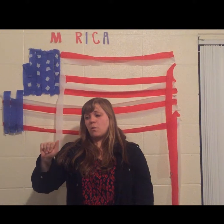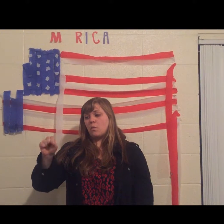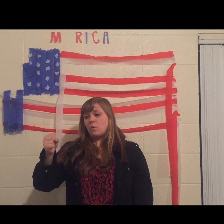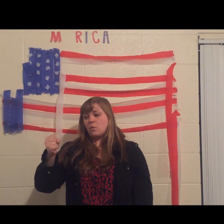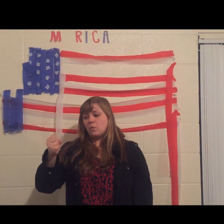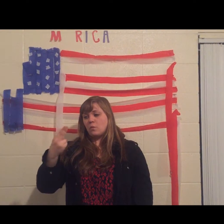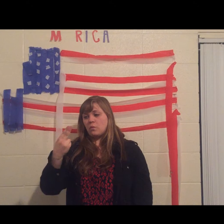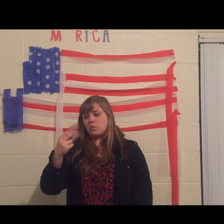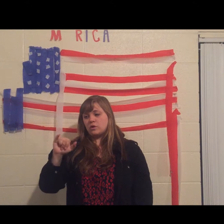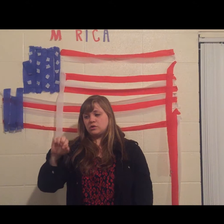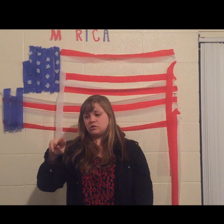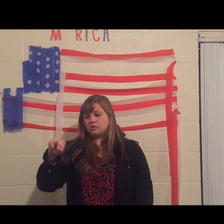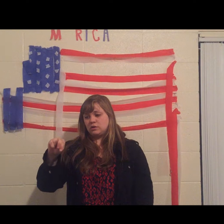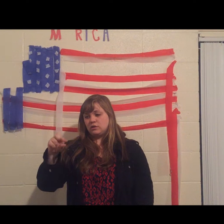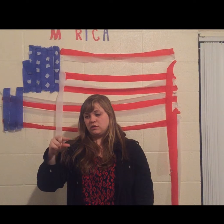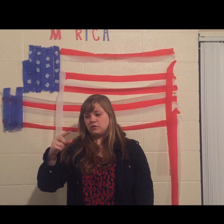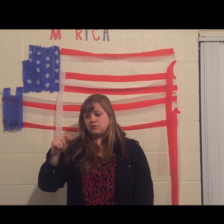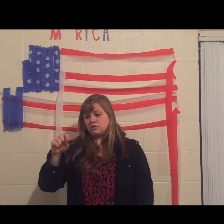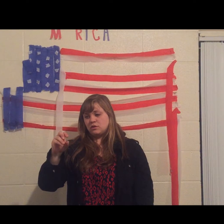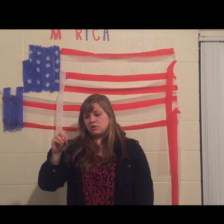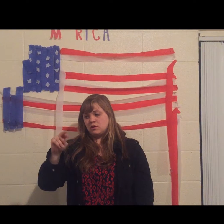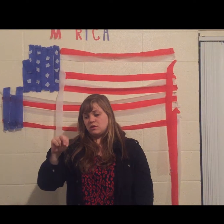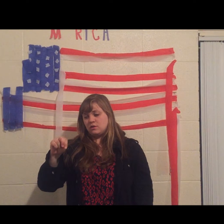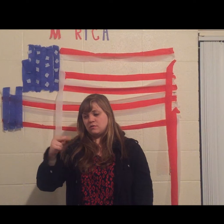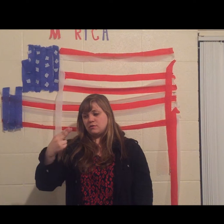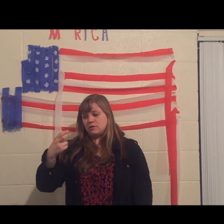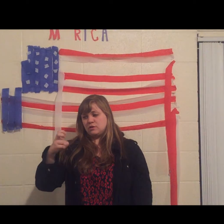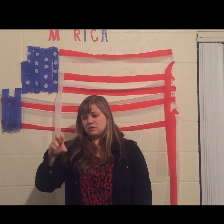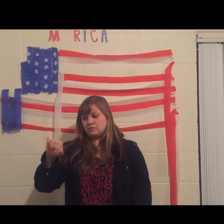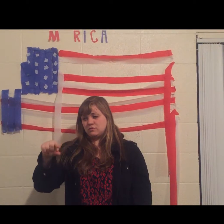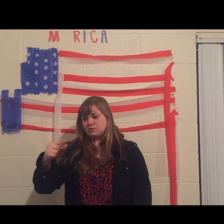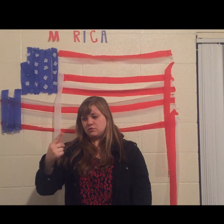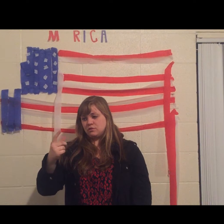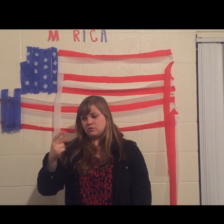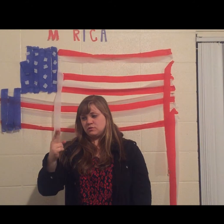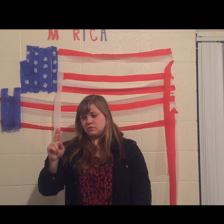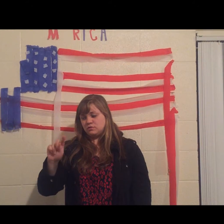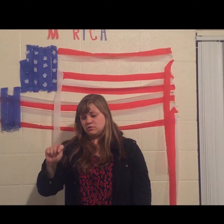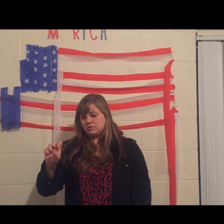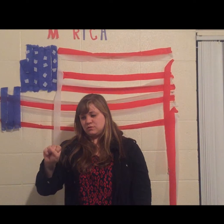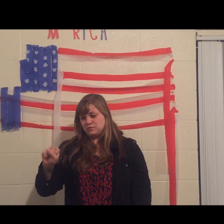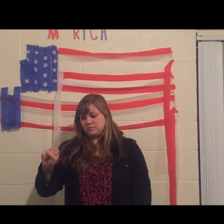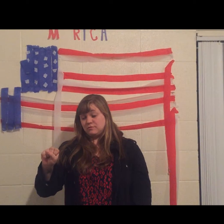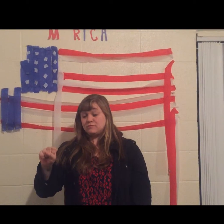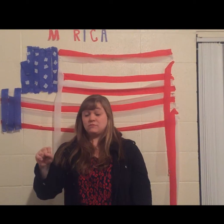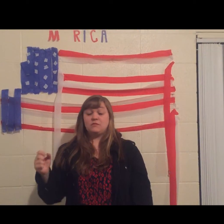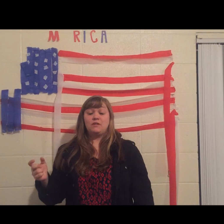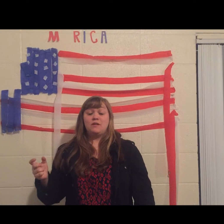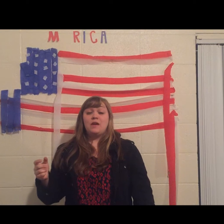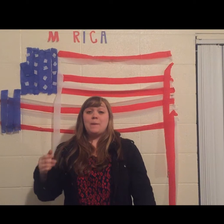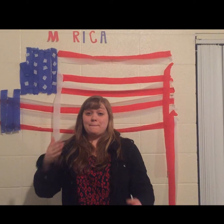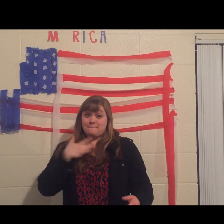cherry, strawberry And just for today I got mamey Oye, piraguero, ¿cómo estás? Como siempre, señor Usnavi